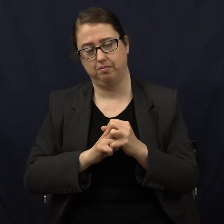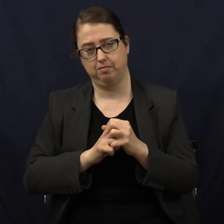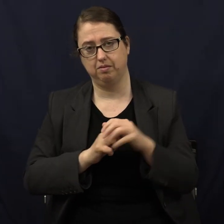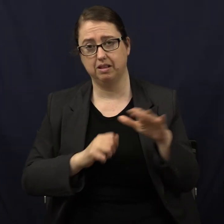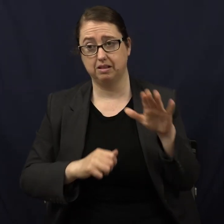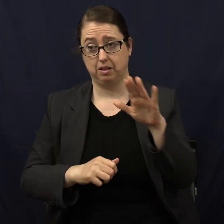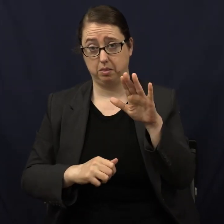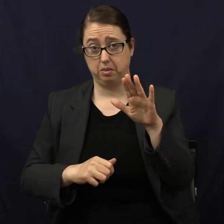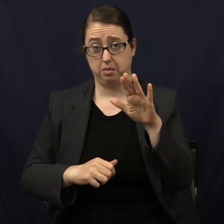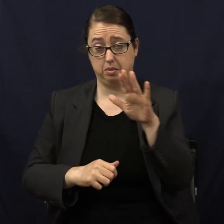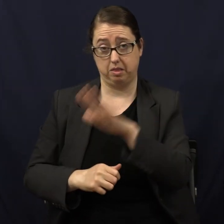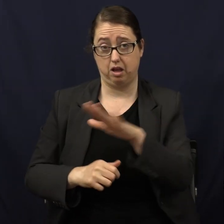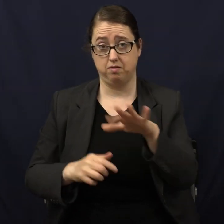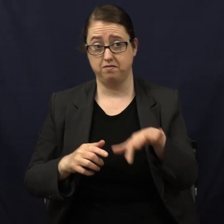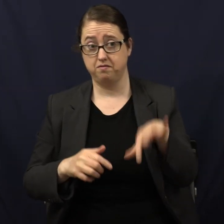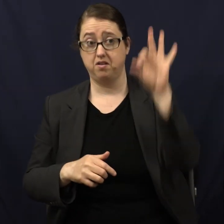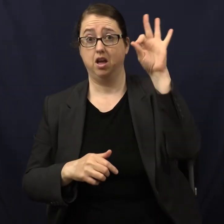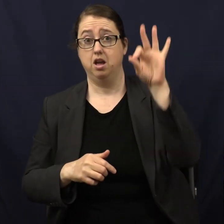their opinion?